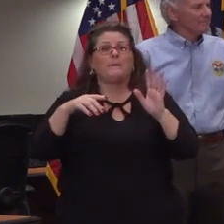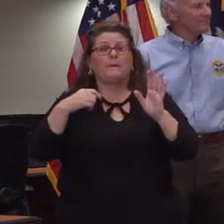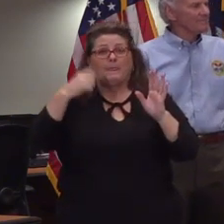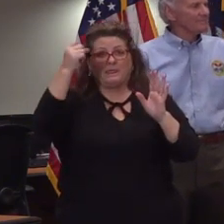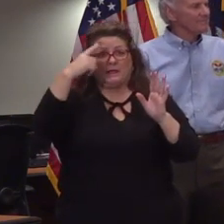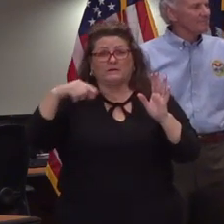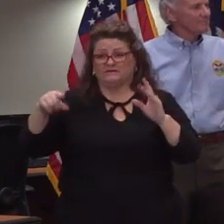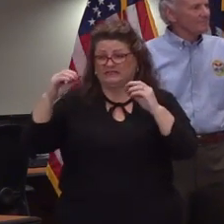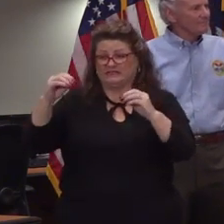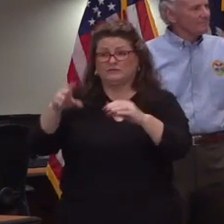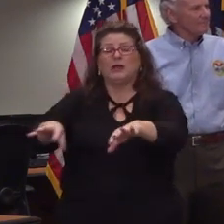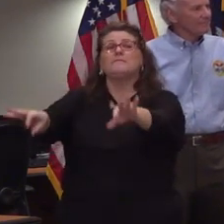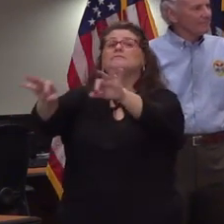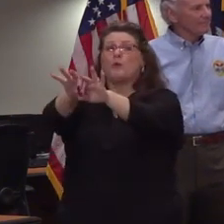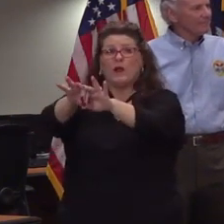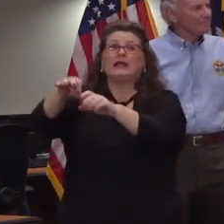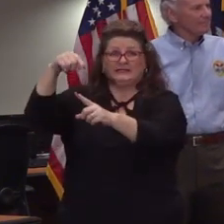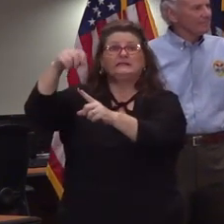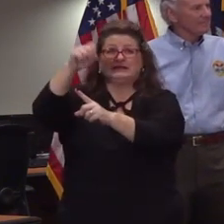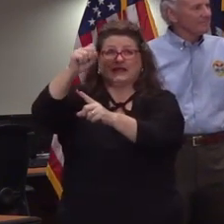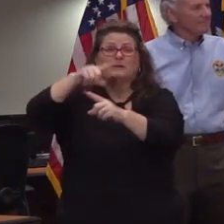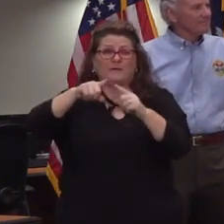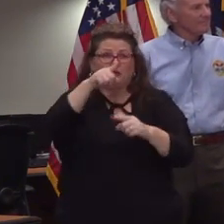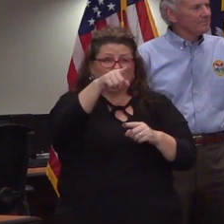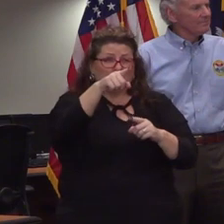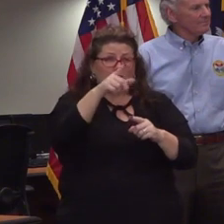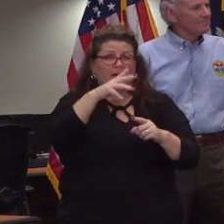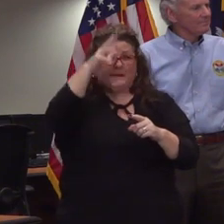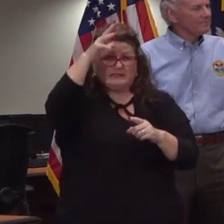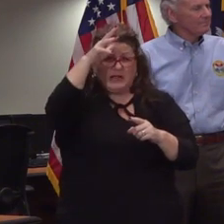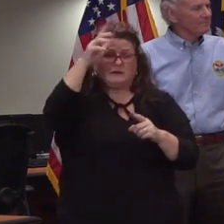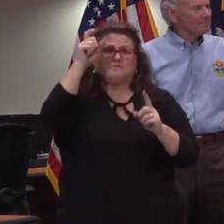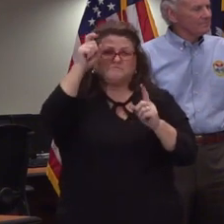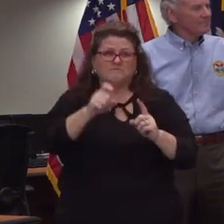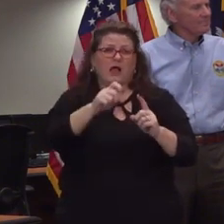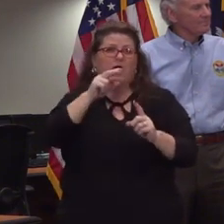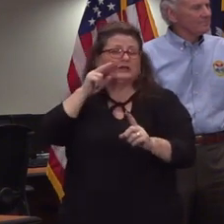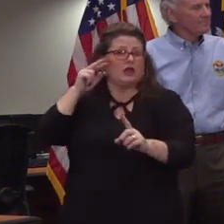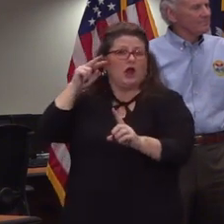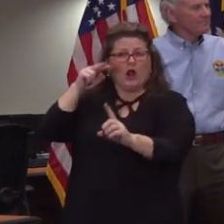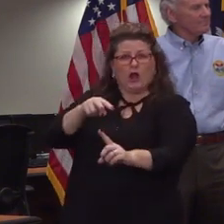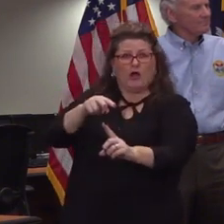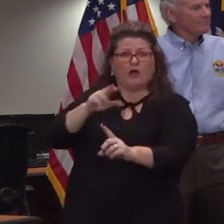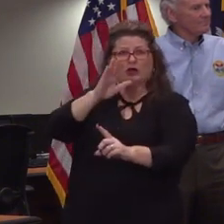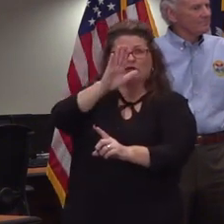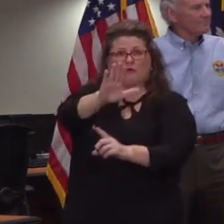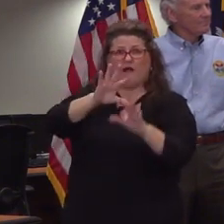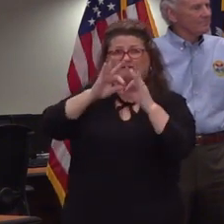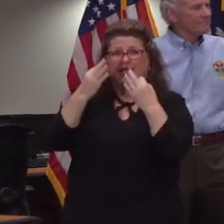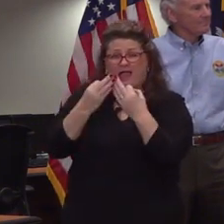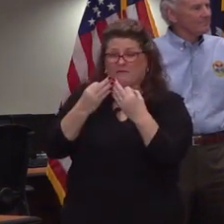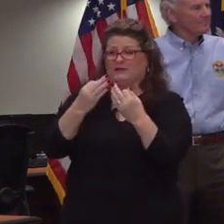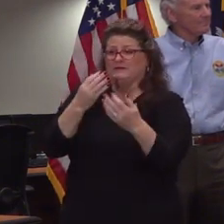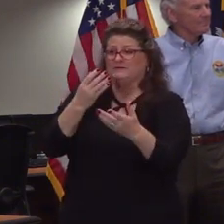really important the most important thing for you as parents is to look out for the fiscal and the emotional health of your family